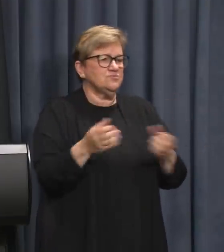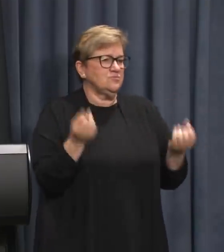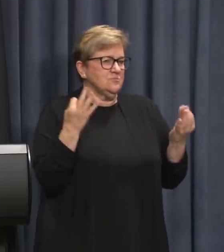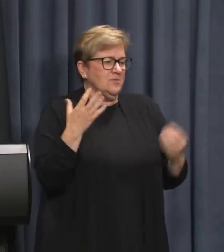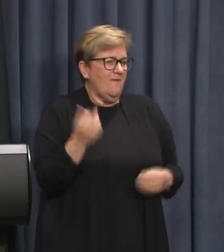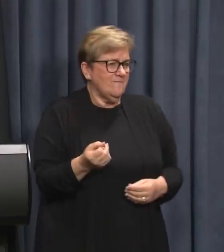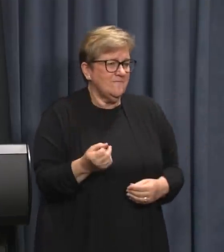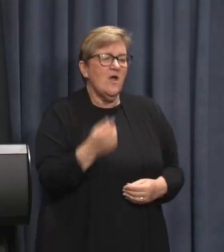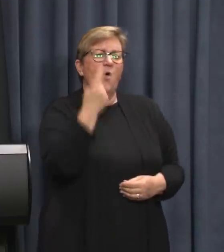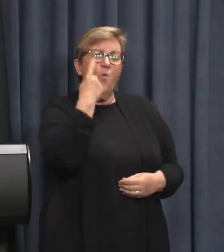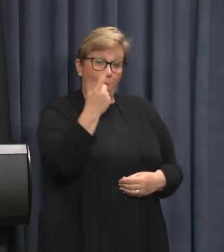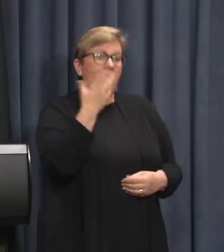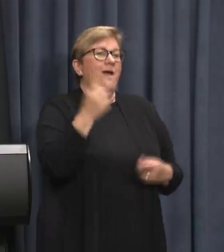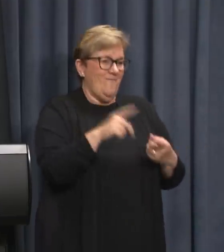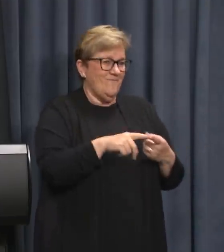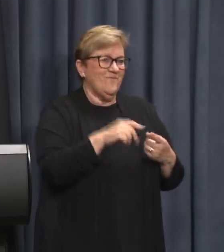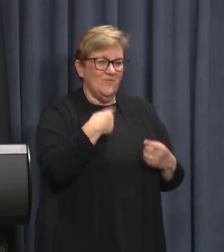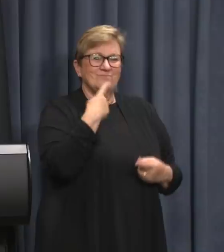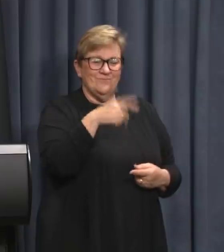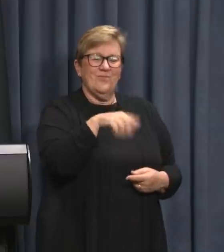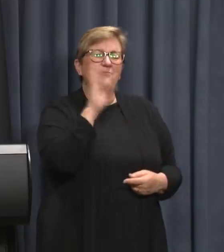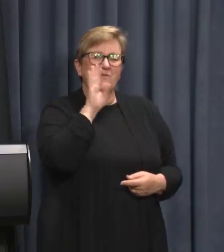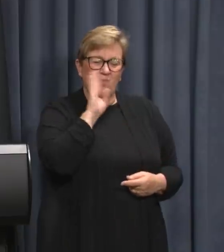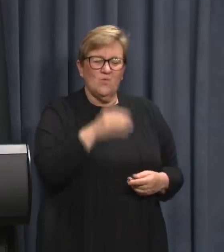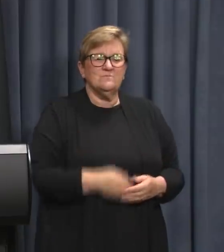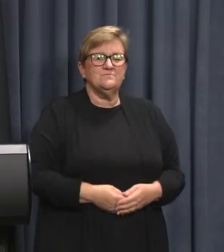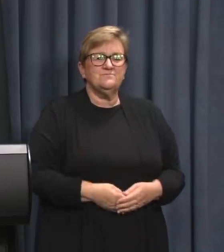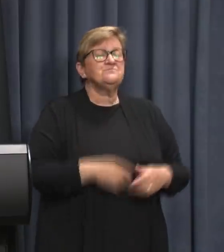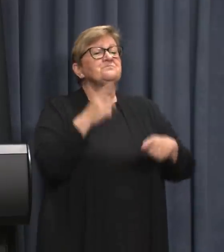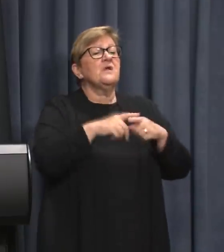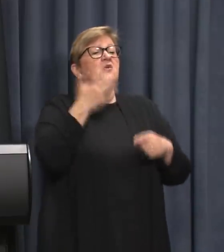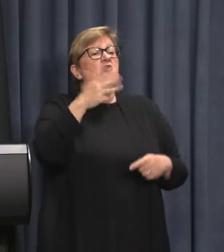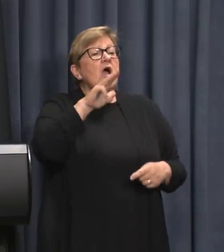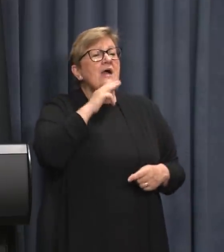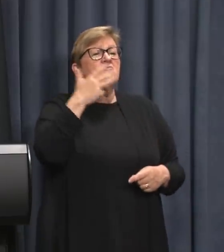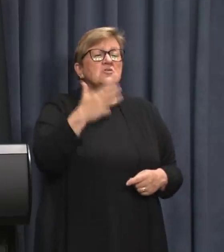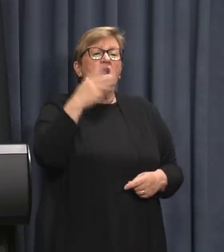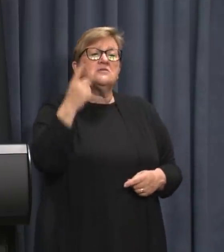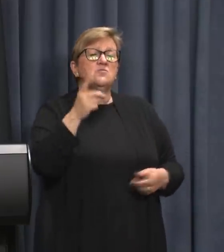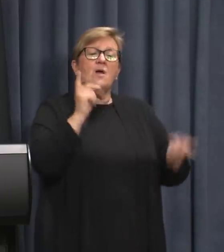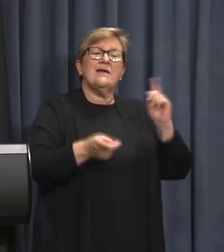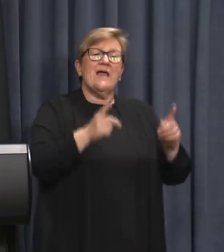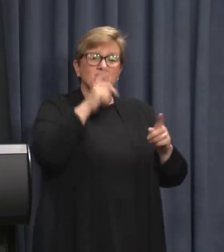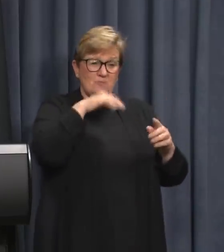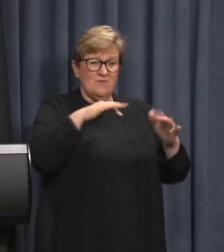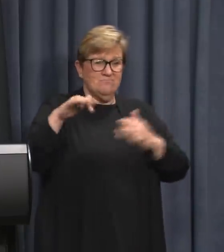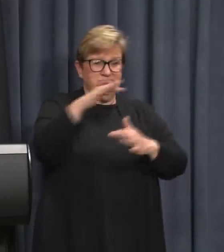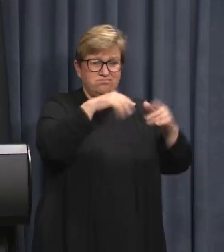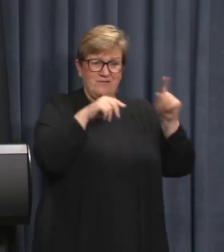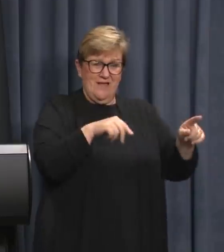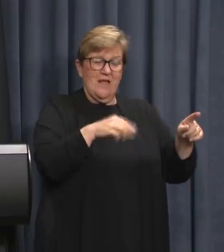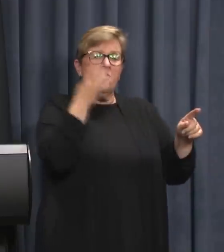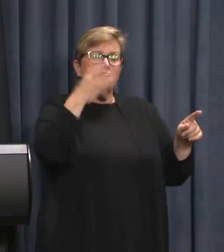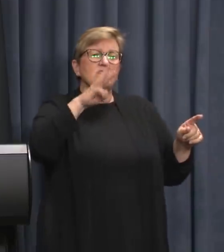and the one positive I mentioned earlier. There are also 991 casual contacts of which